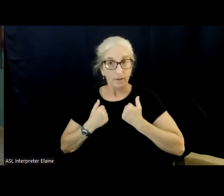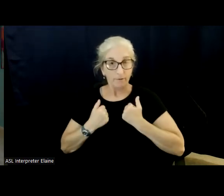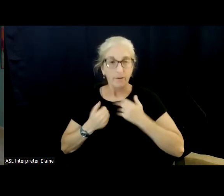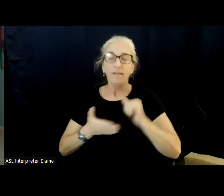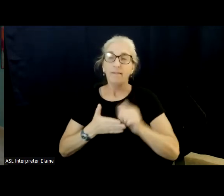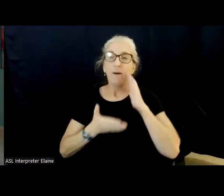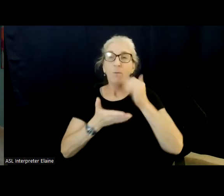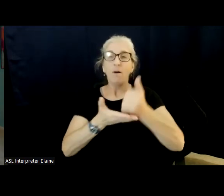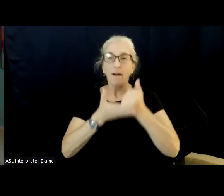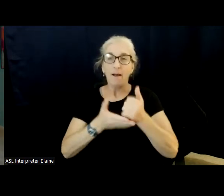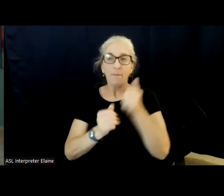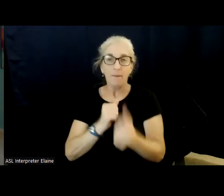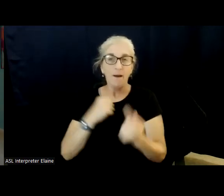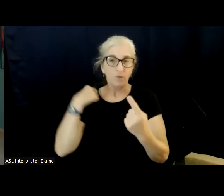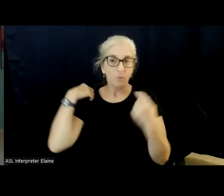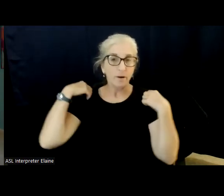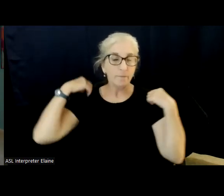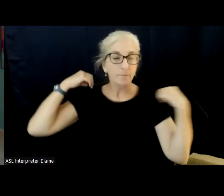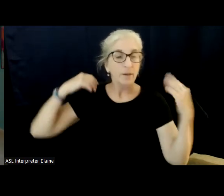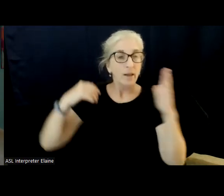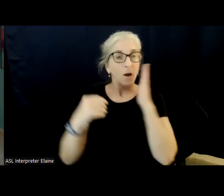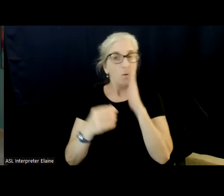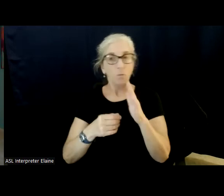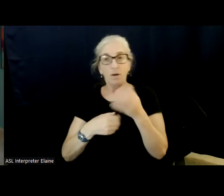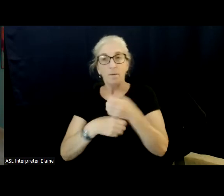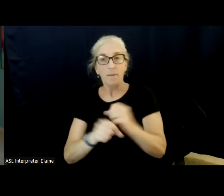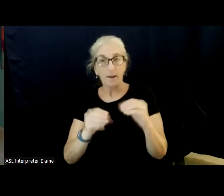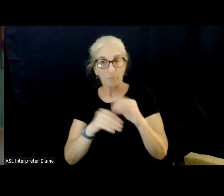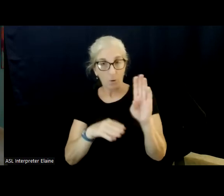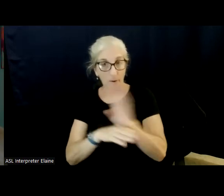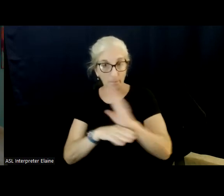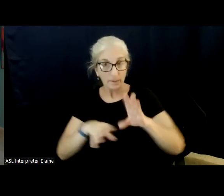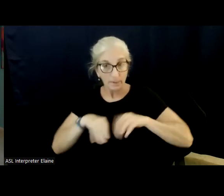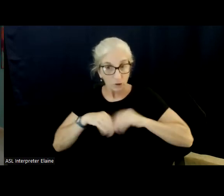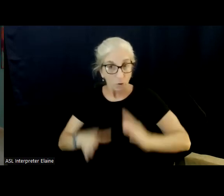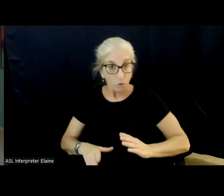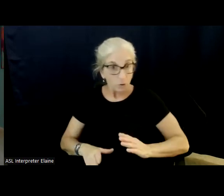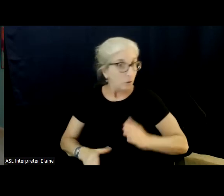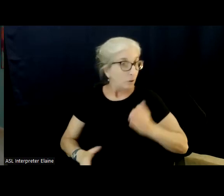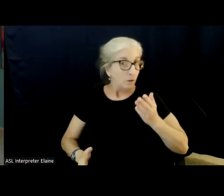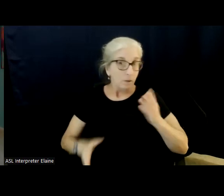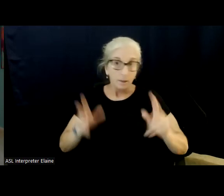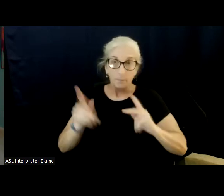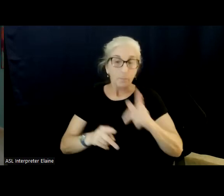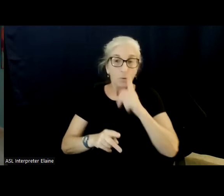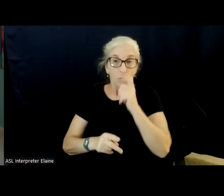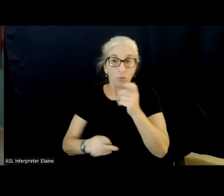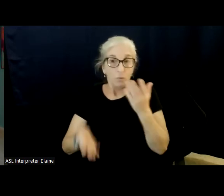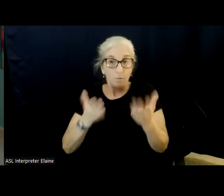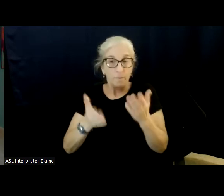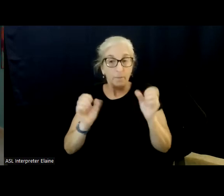feel. And that creates a lot more entrepreneurs, and people that are caretakers that might be able to start their own businesses,